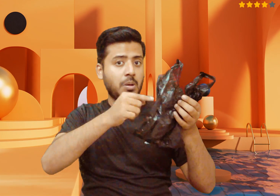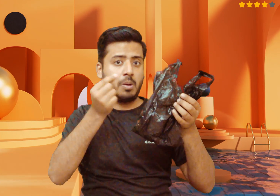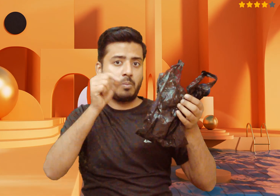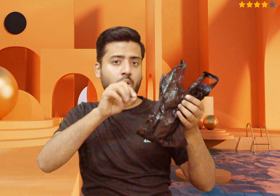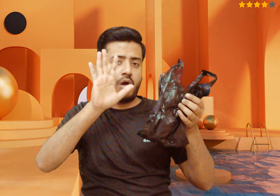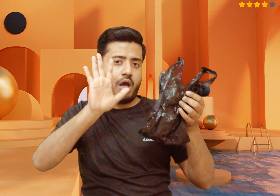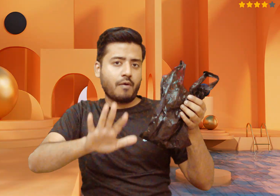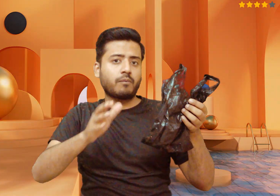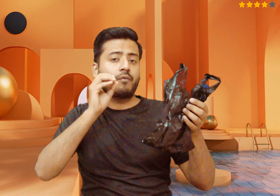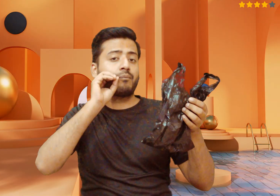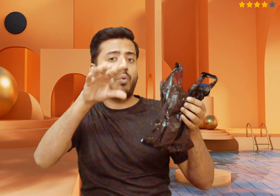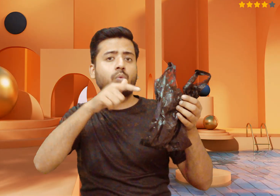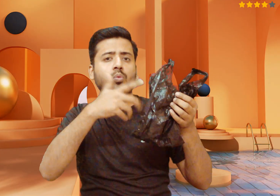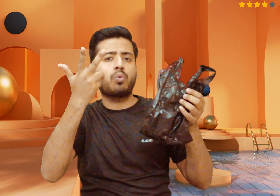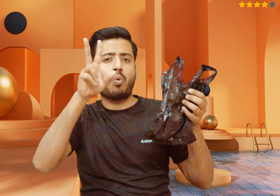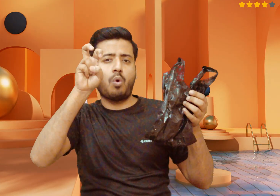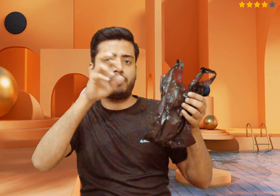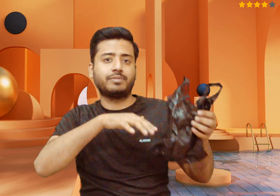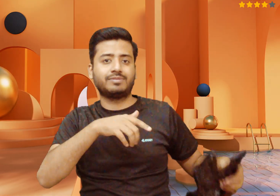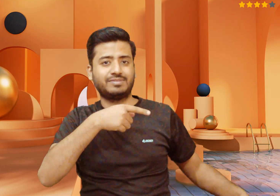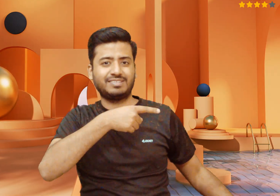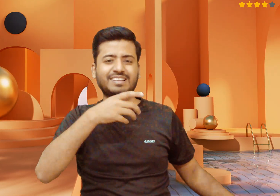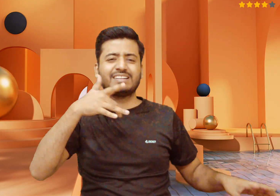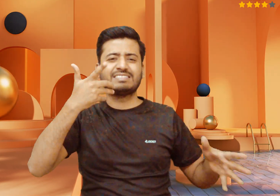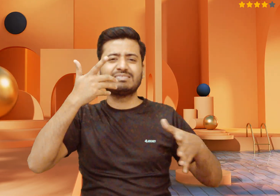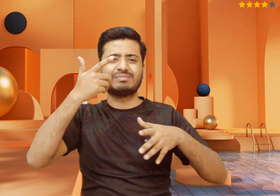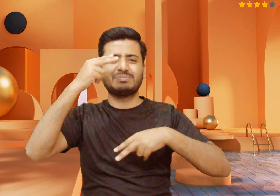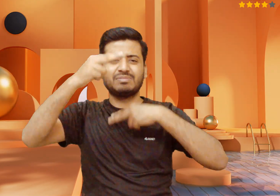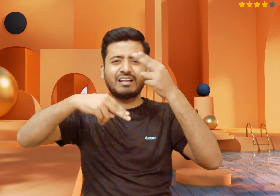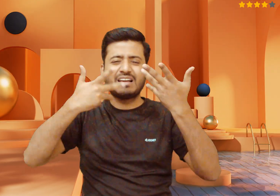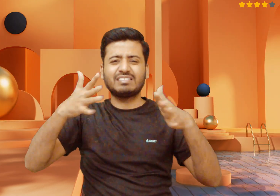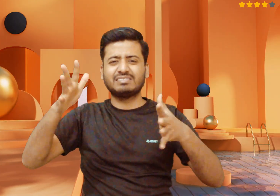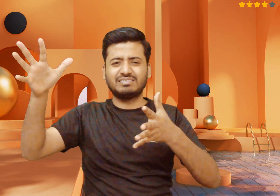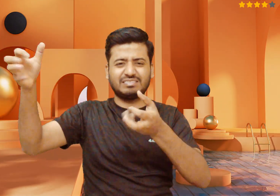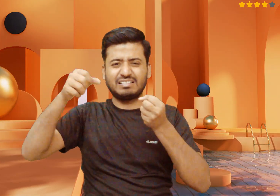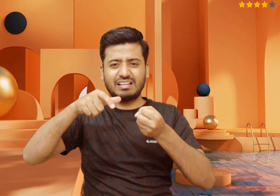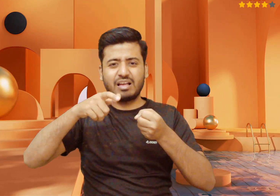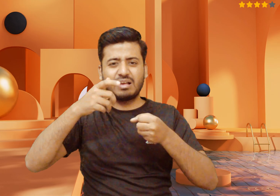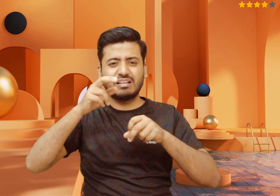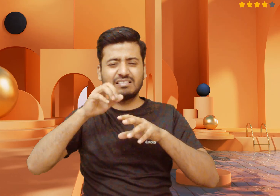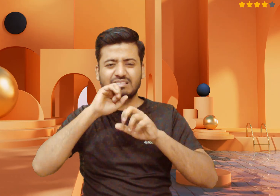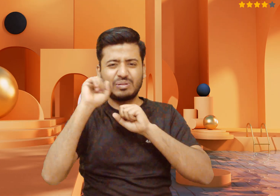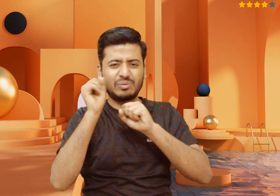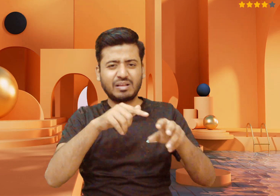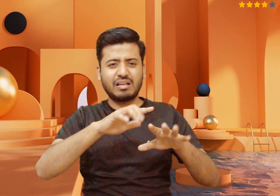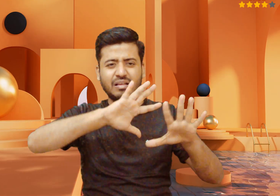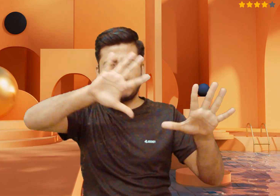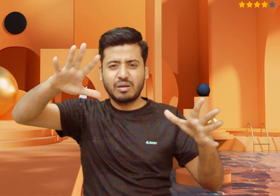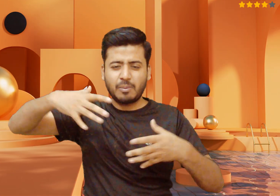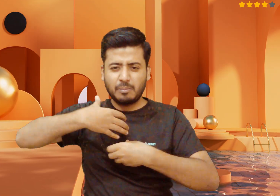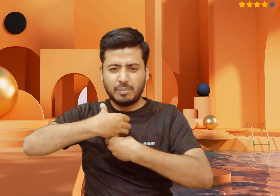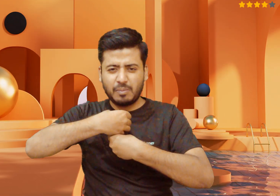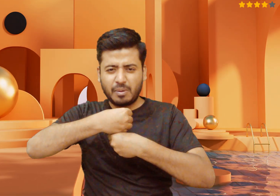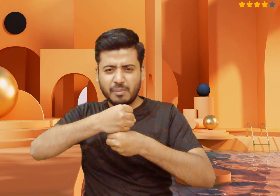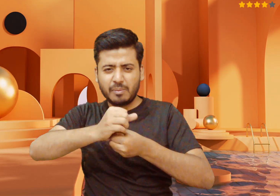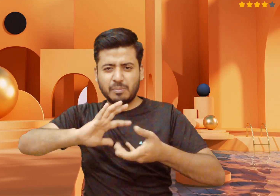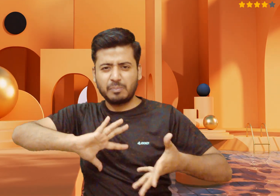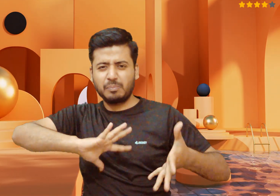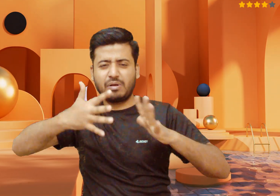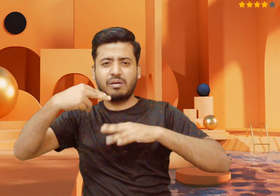increased risk of certain cancers. How to reduce plastic bag use. Reduce and reuse. Use reusable bags